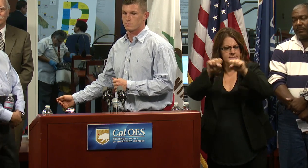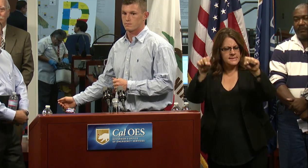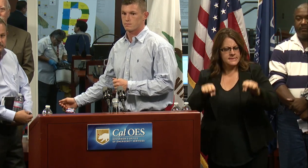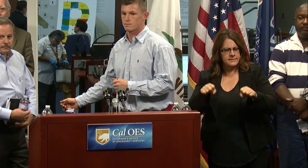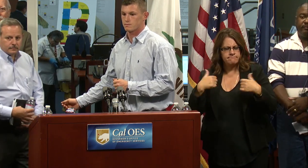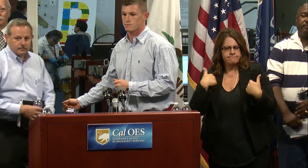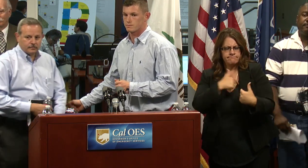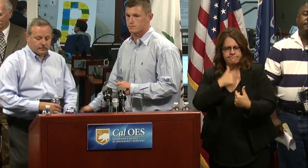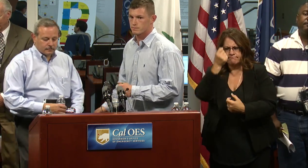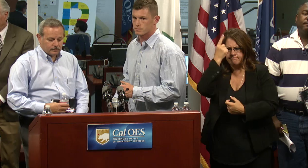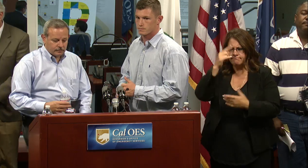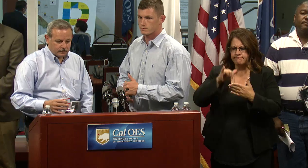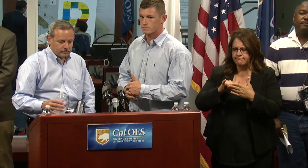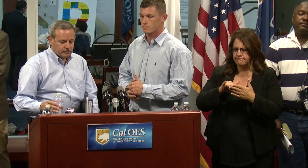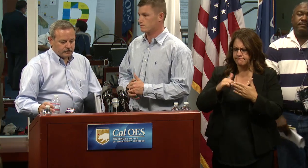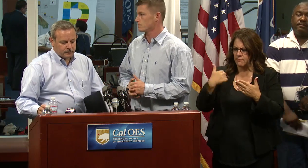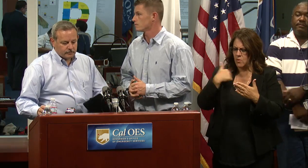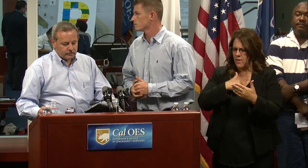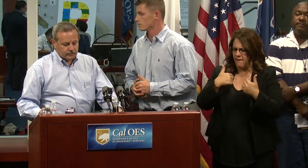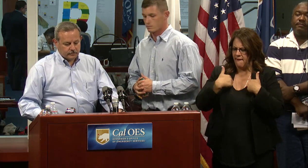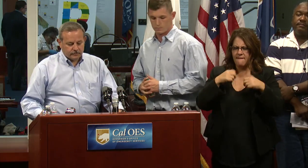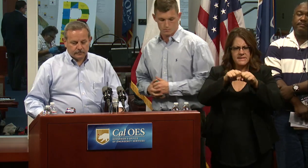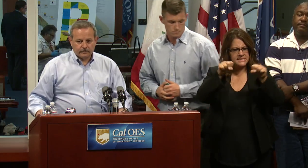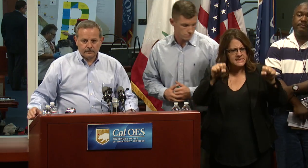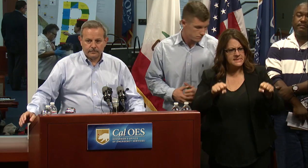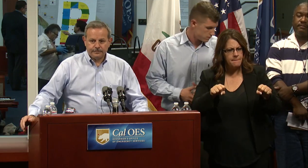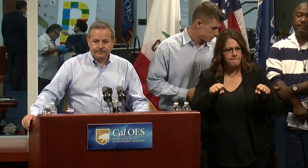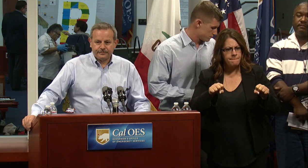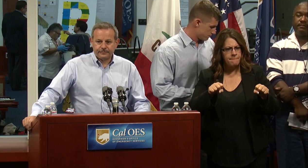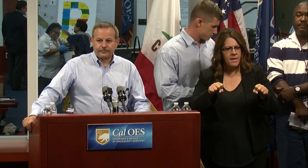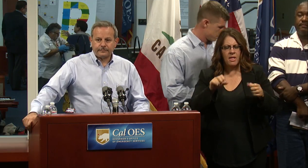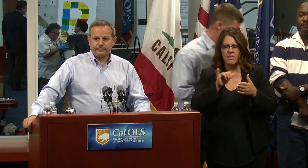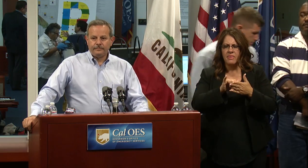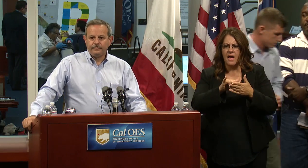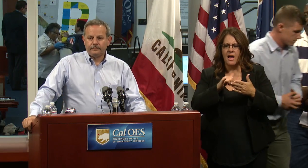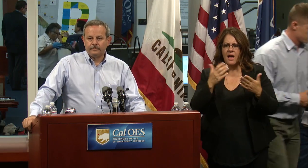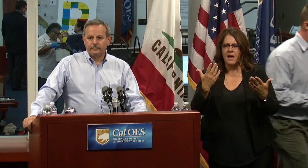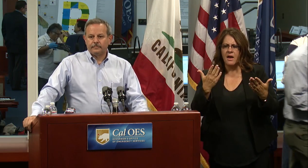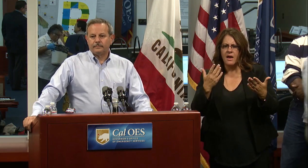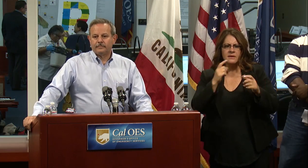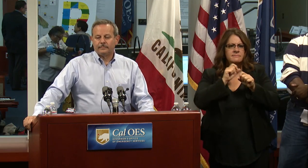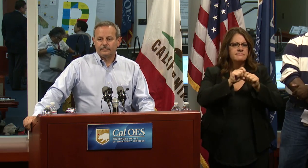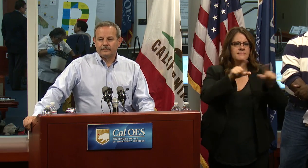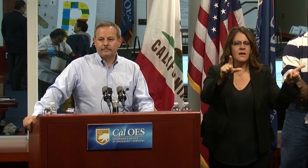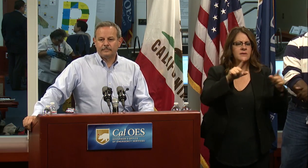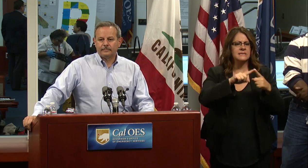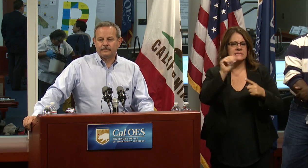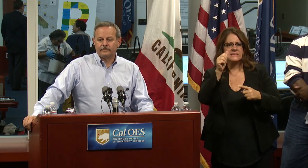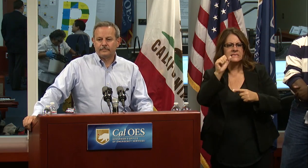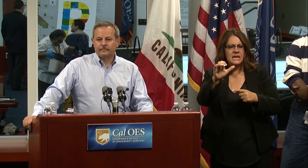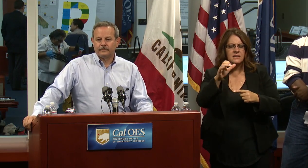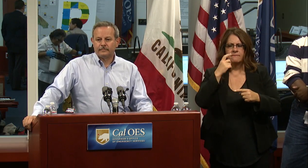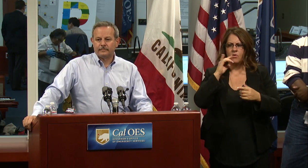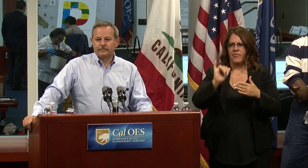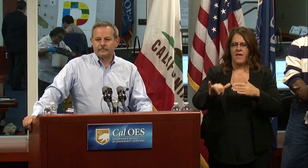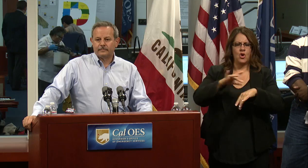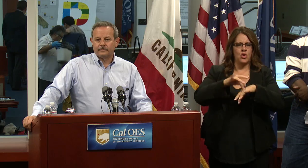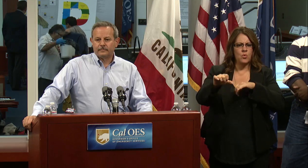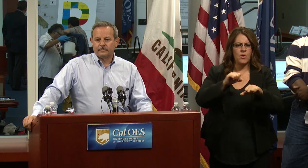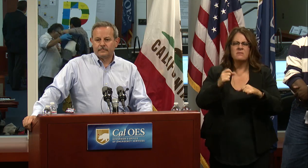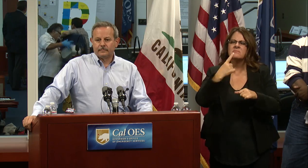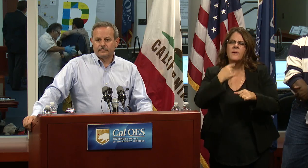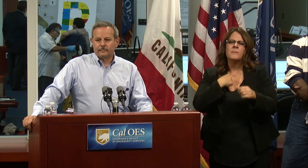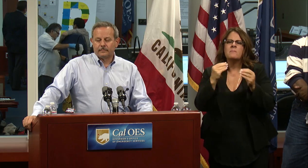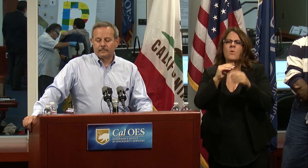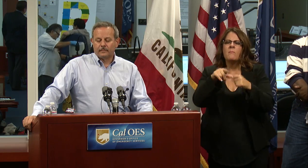Can you understand that there has been a system where some sort of signal went out 10 seconds before this clip? Can you tell us a little